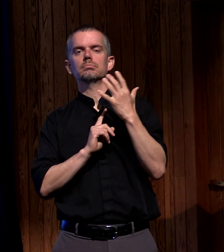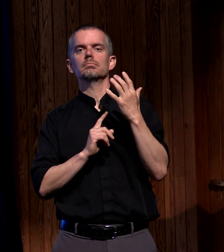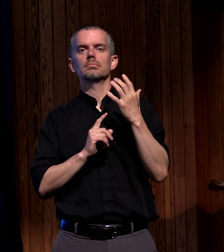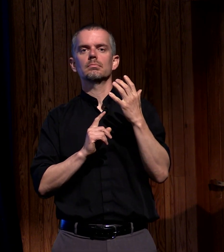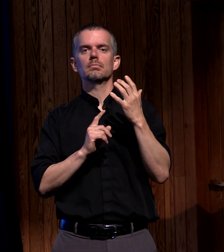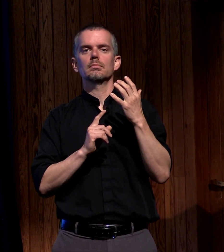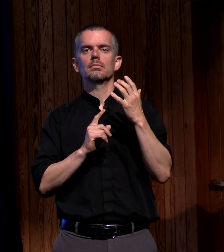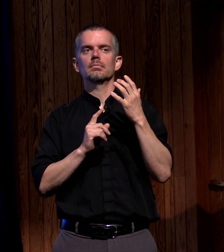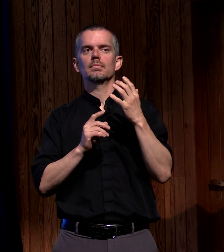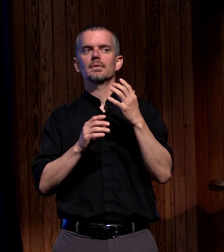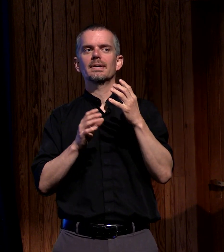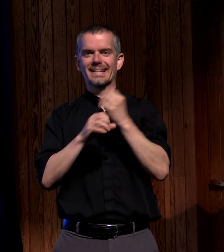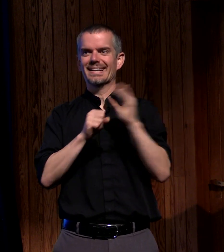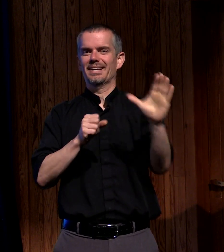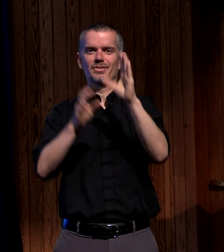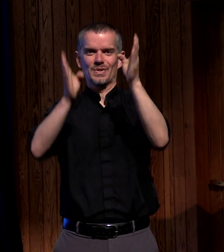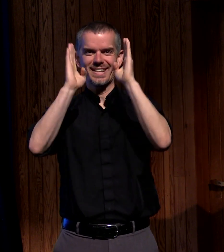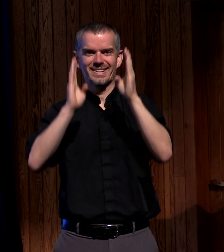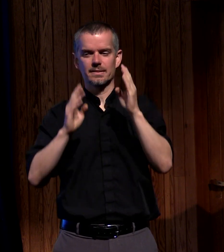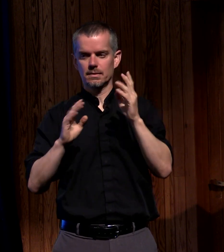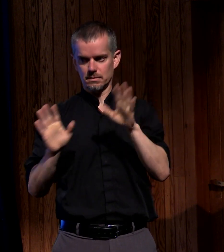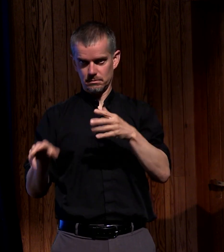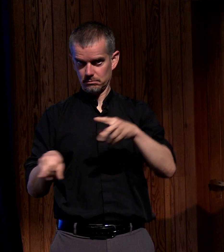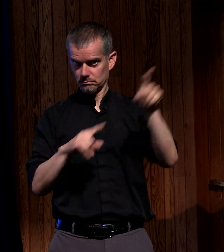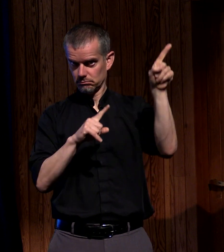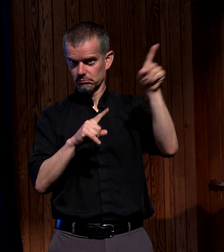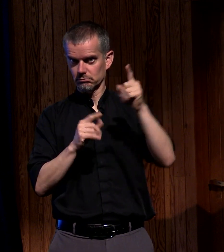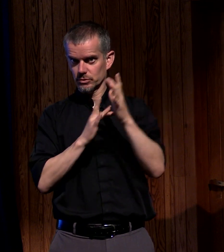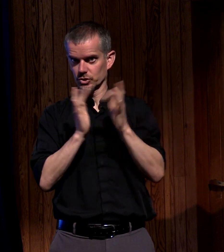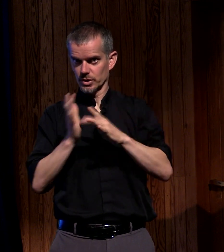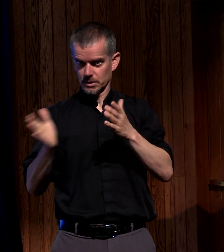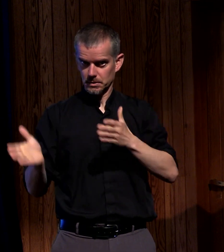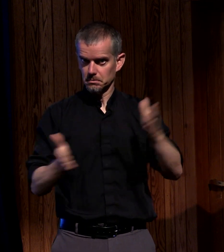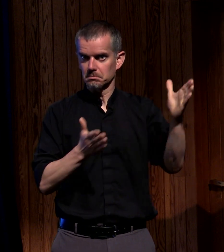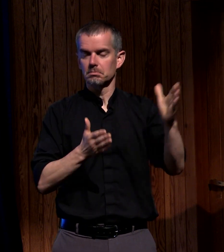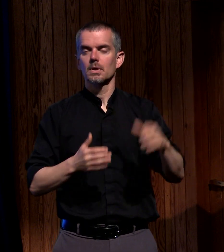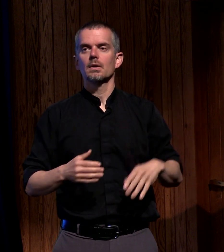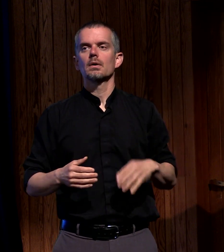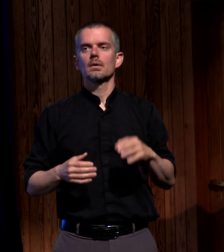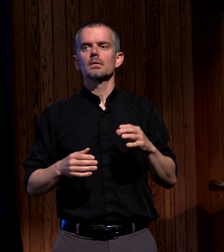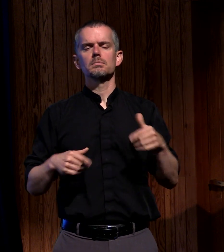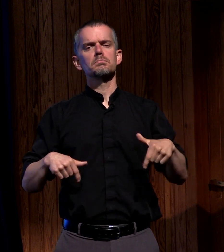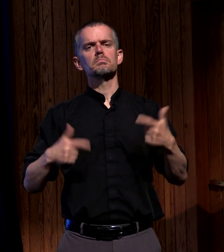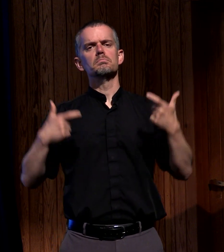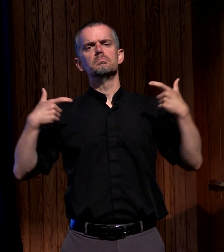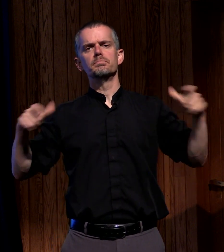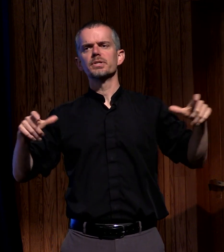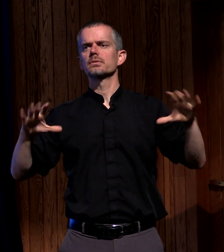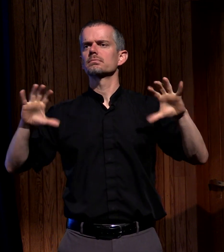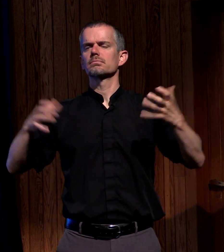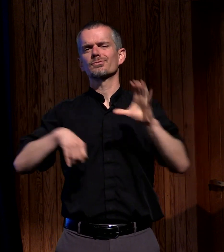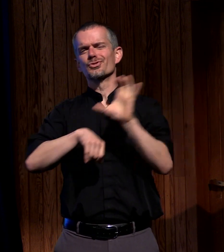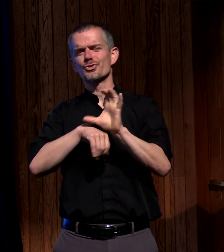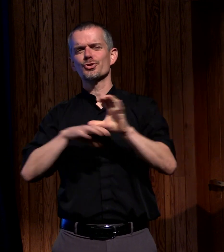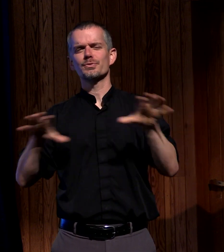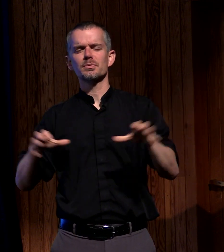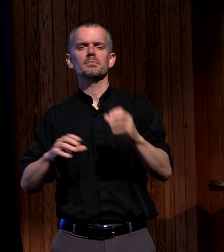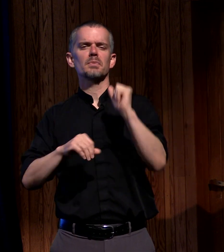people to Jesus and while these are large corporate movements that we're talking about rightly so on Pentecost to celebrate and